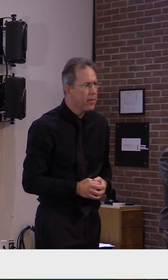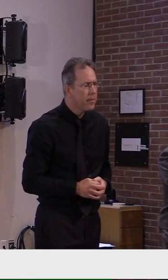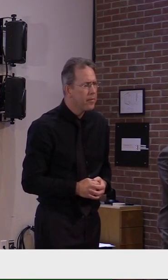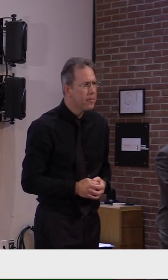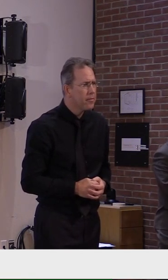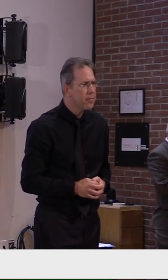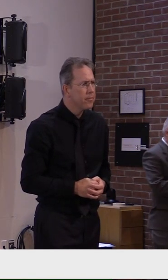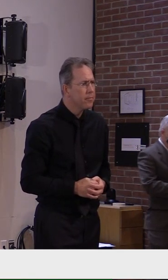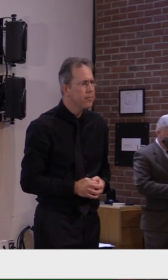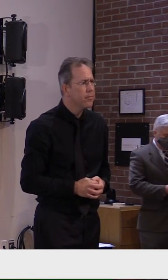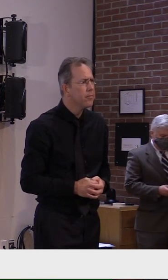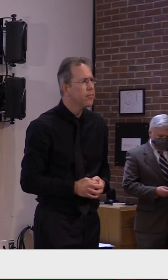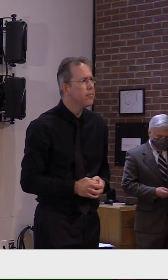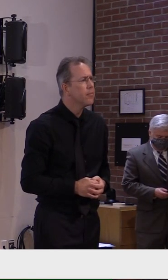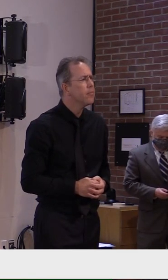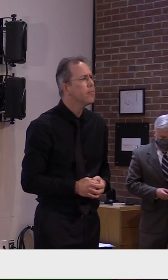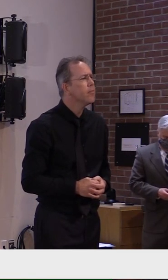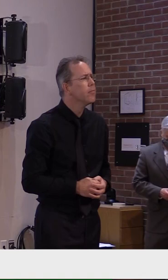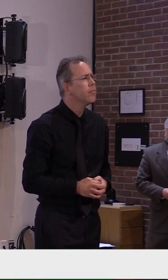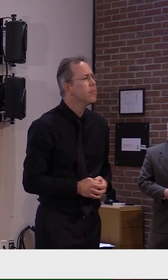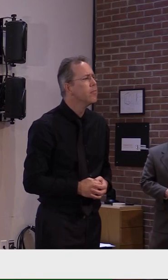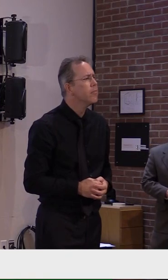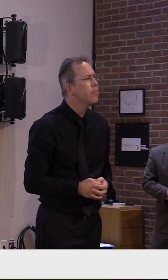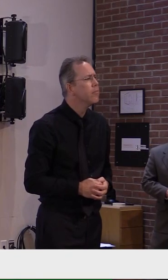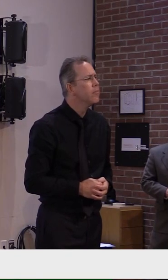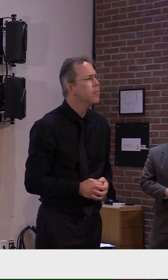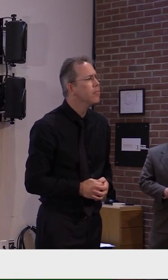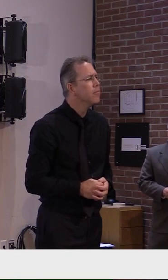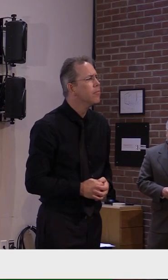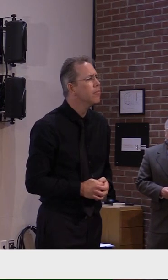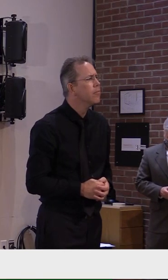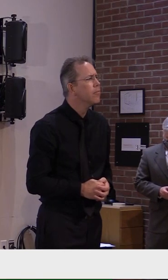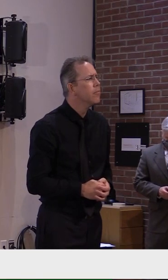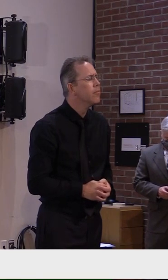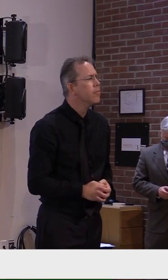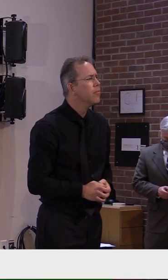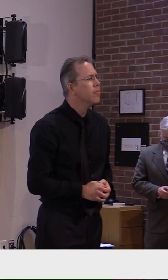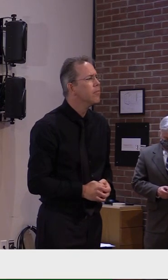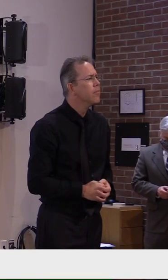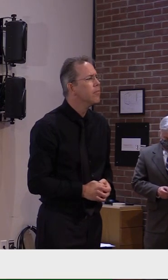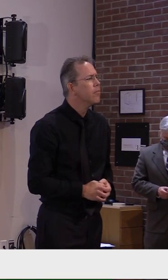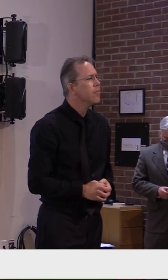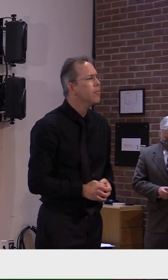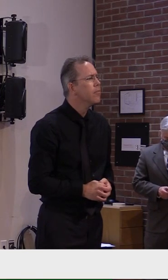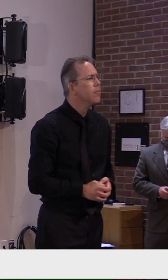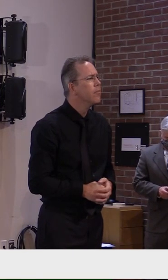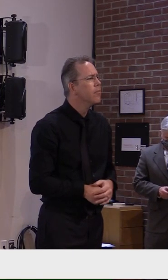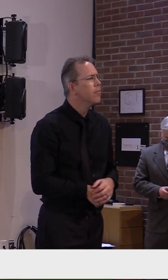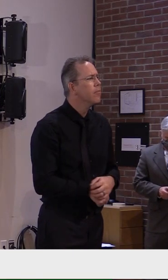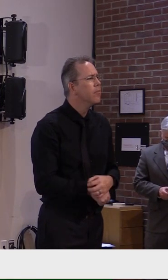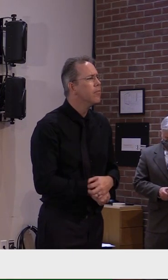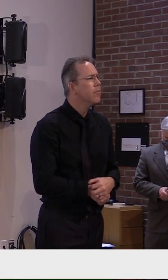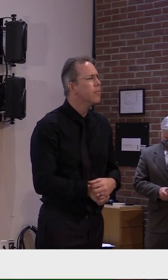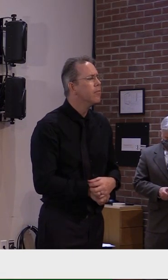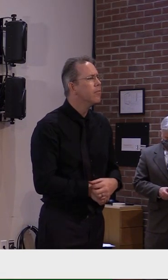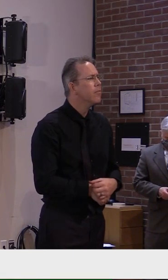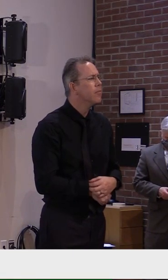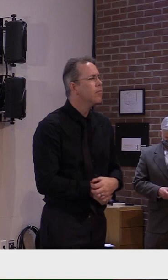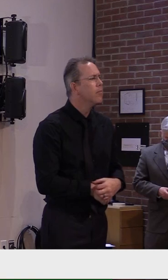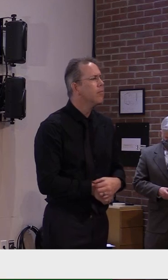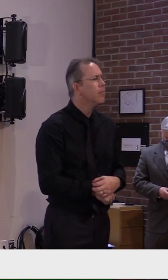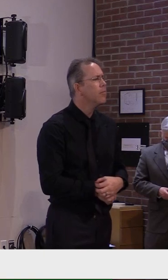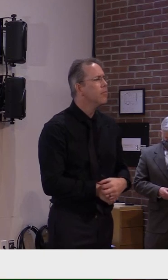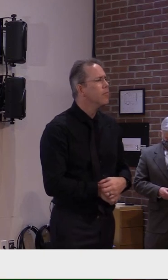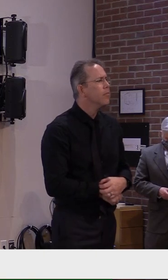Thank you. Um, was also wondering about the substitute teacher shortage. Lisa, thank you for asking. my, any question, um,